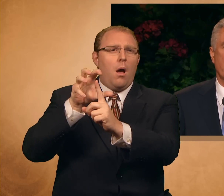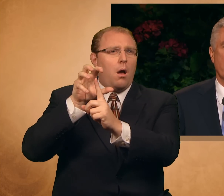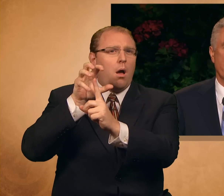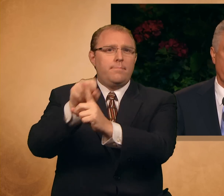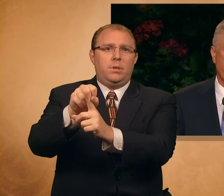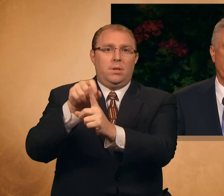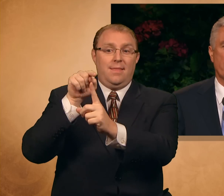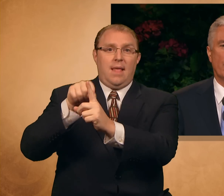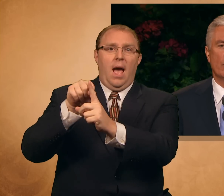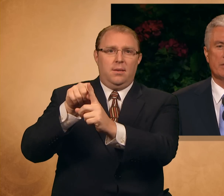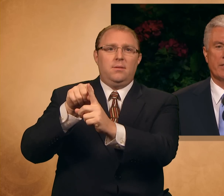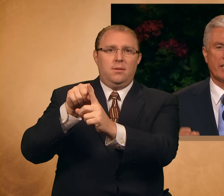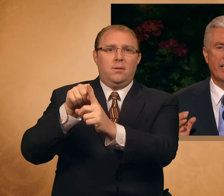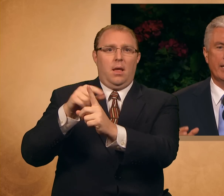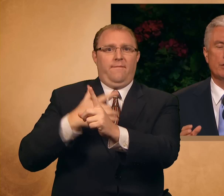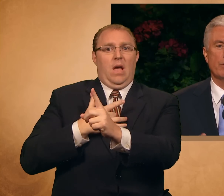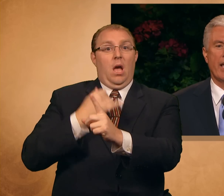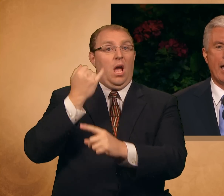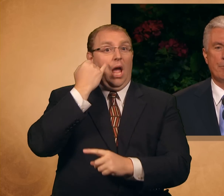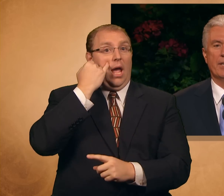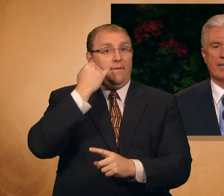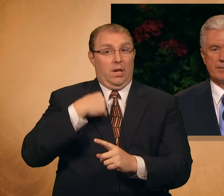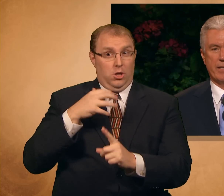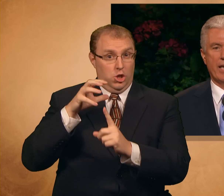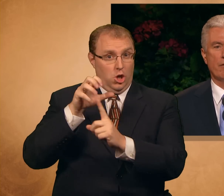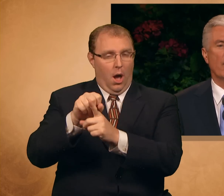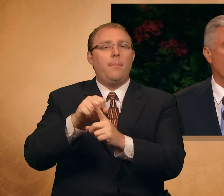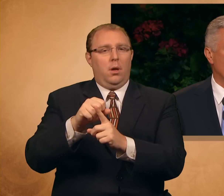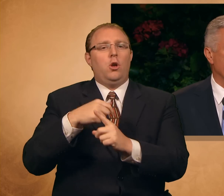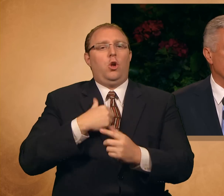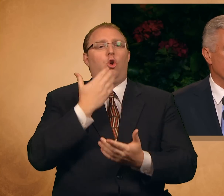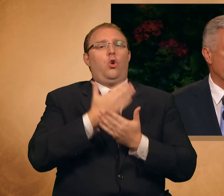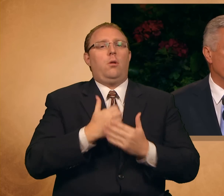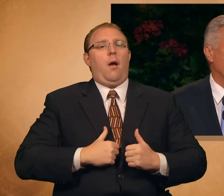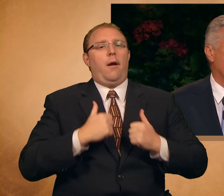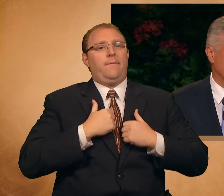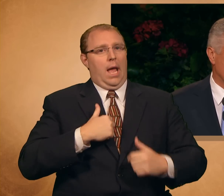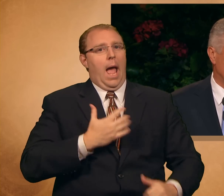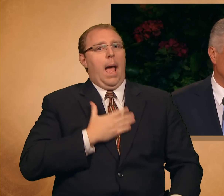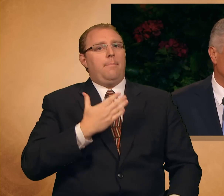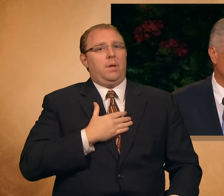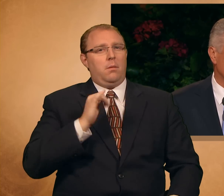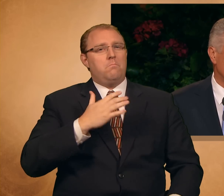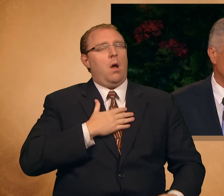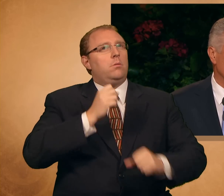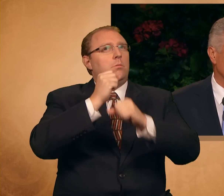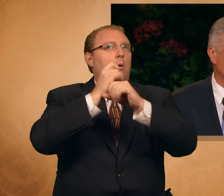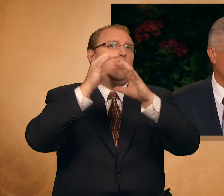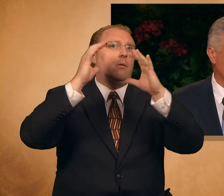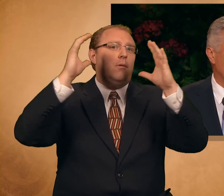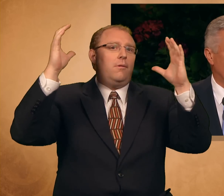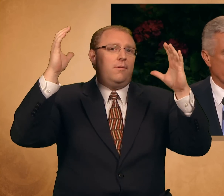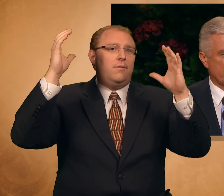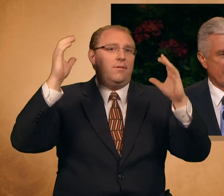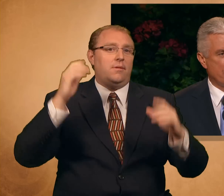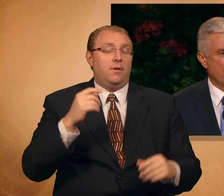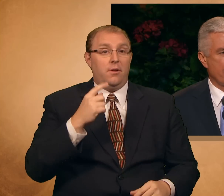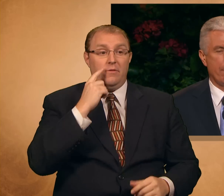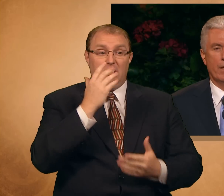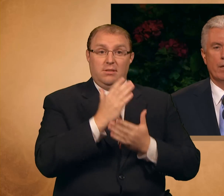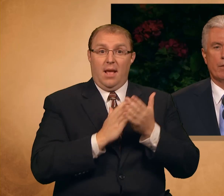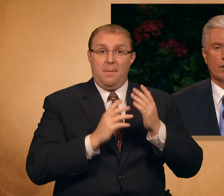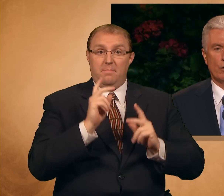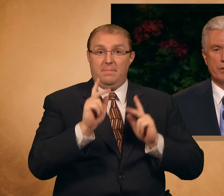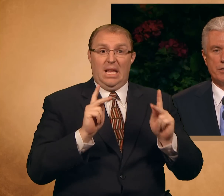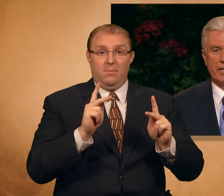that they believe holds the key to the happiness they have always dreamed about. For some,